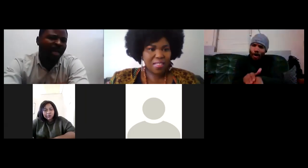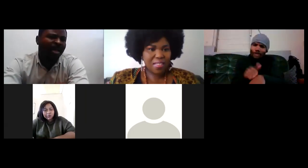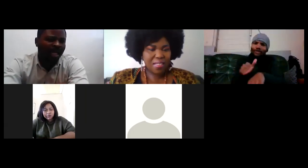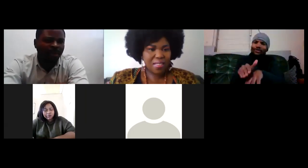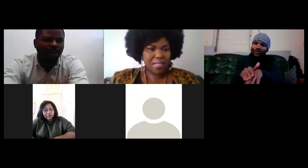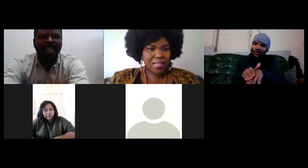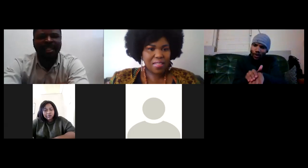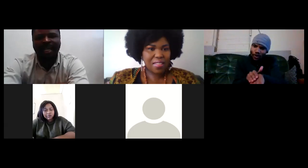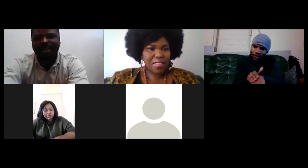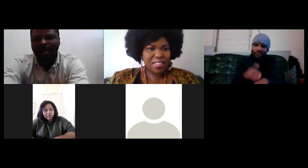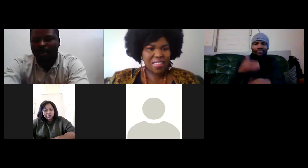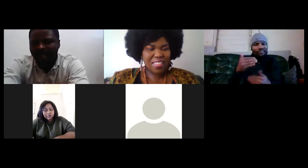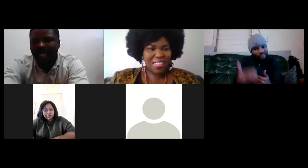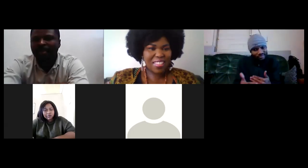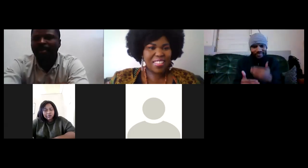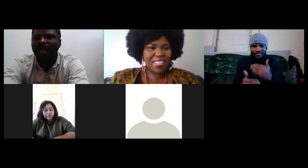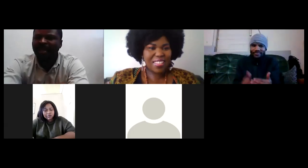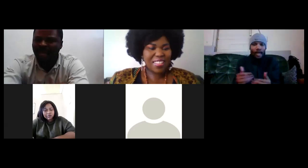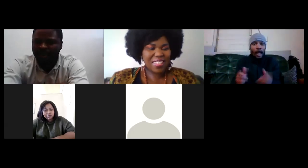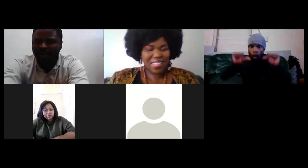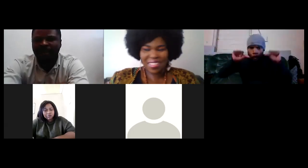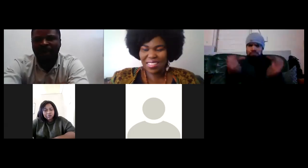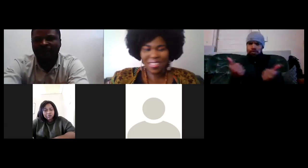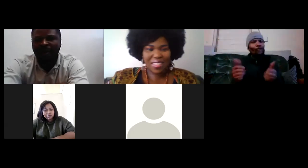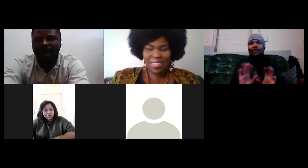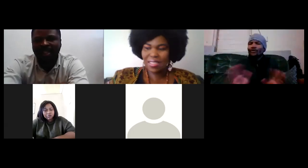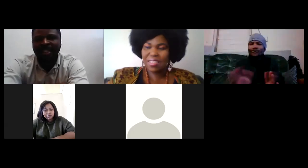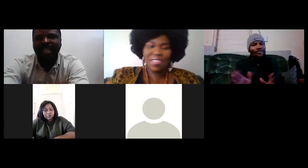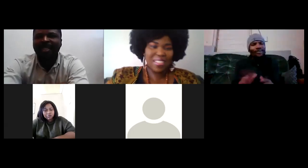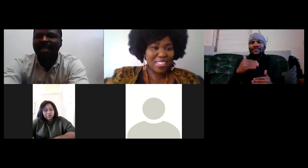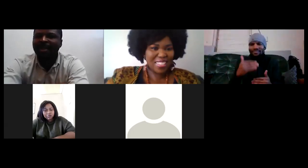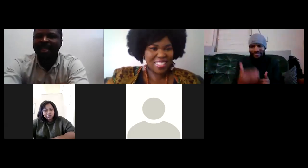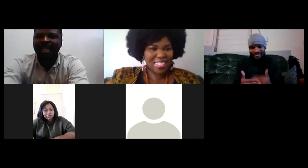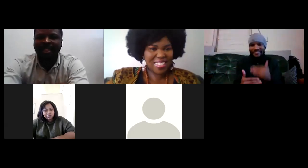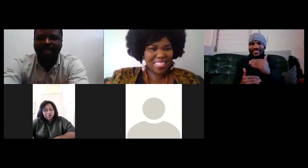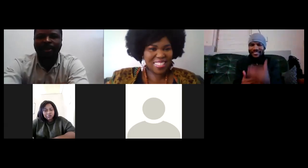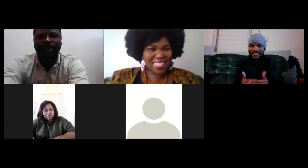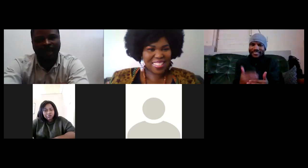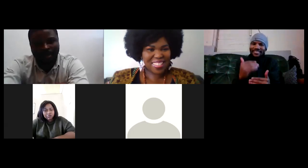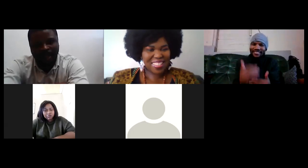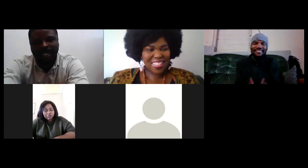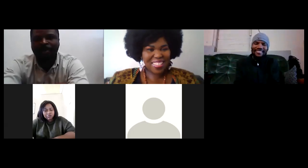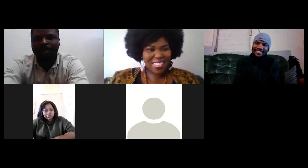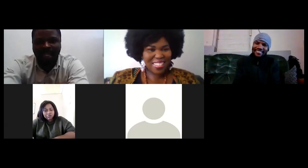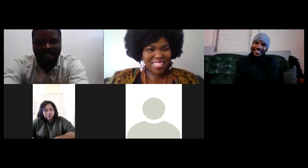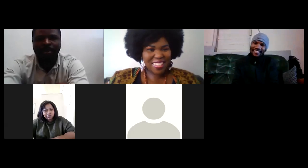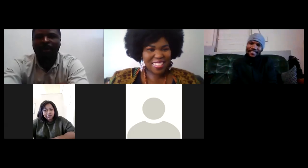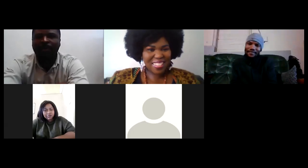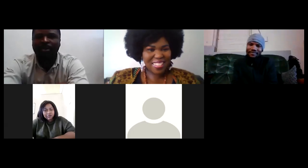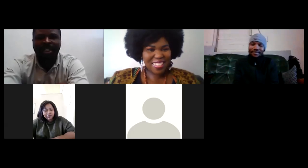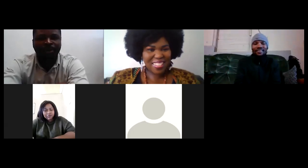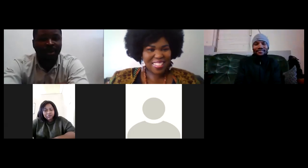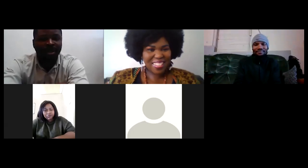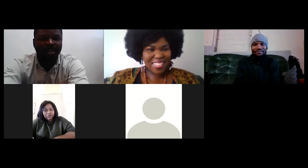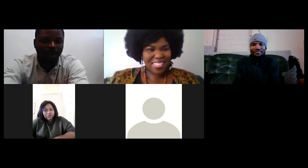other than that we're taking it step by step and i believe going forward it's something that is going to happen and we're going to access more